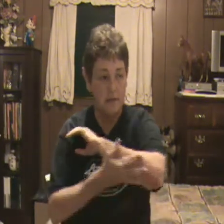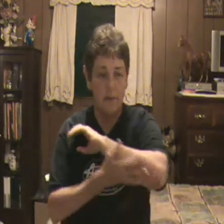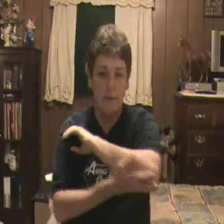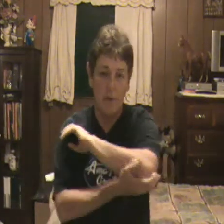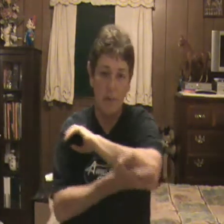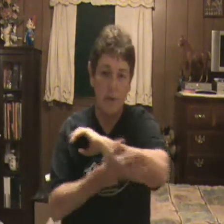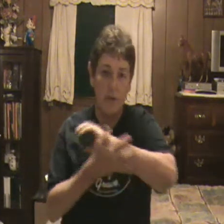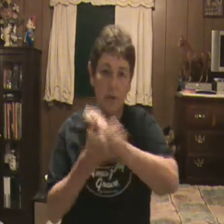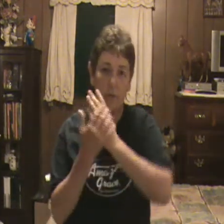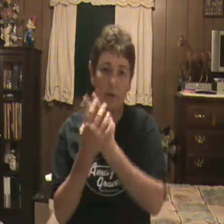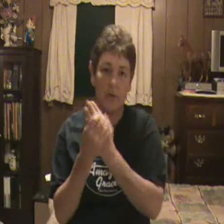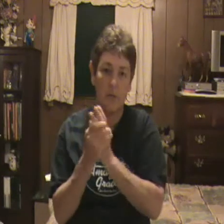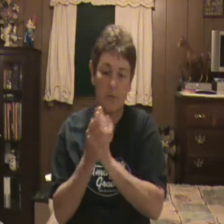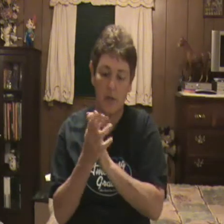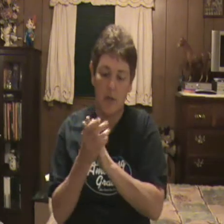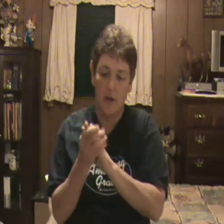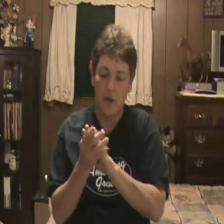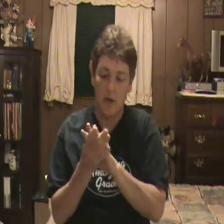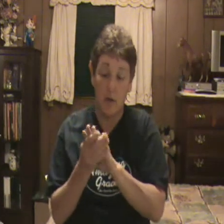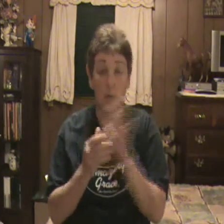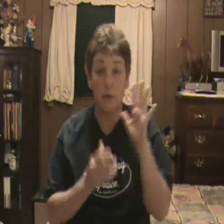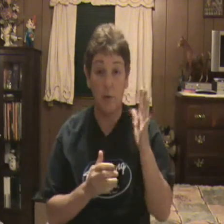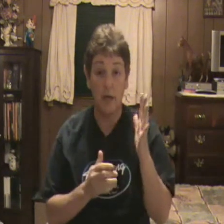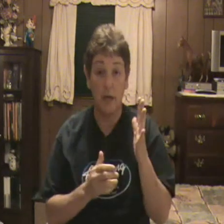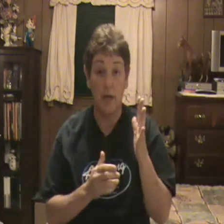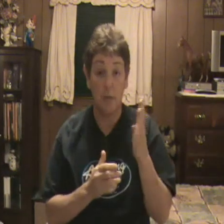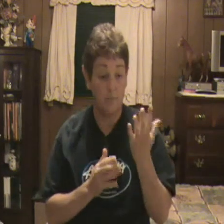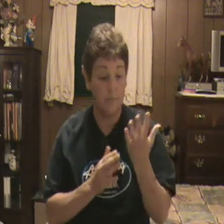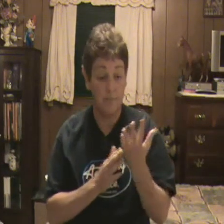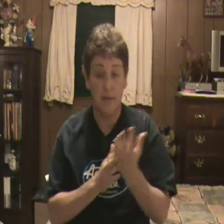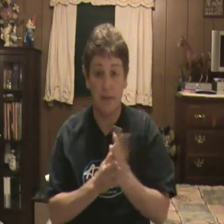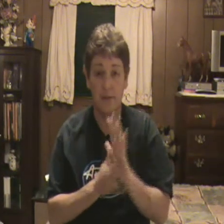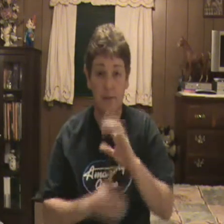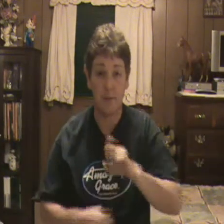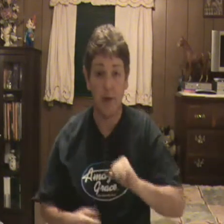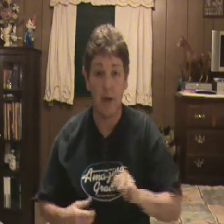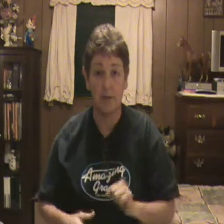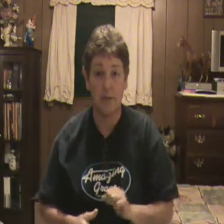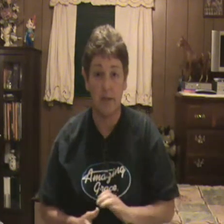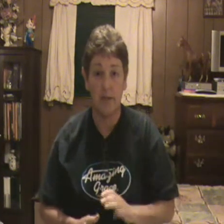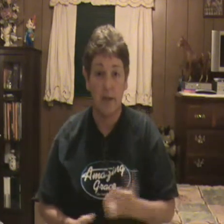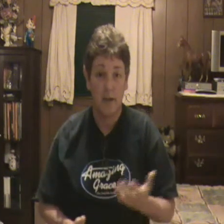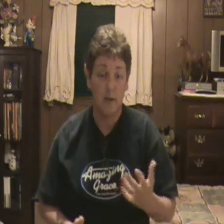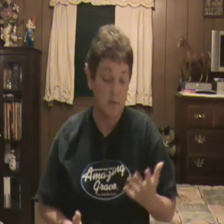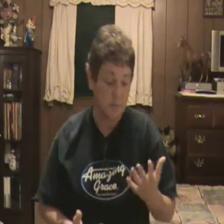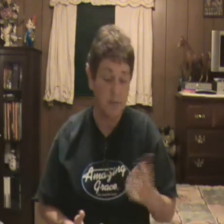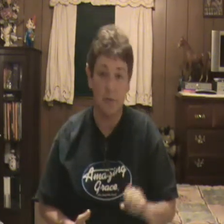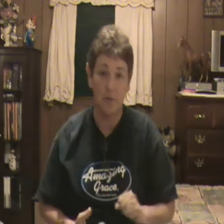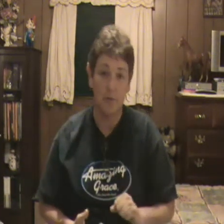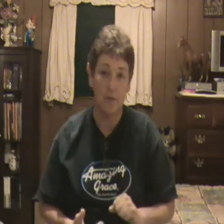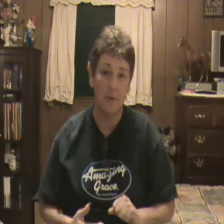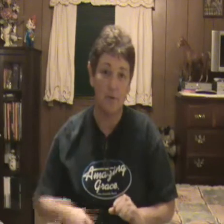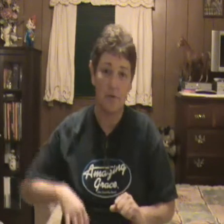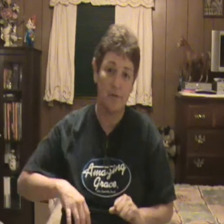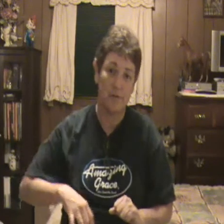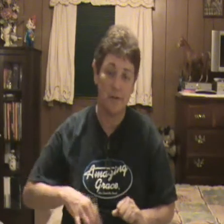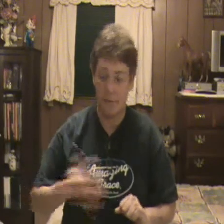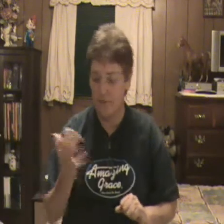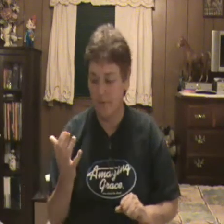you know, either rubbing here or rubbing it. I just, I want it to wake up and just subconsciously, you know, that's what you do and, you know, you're sitting or